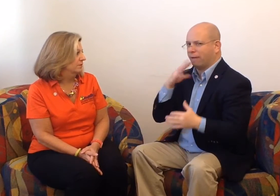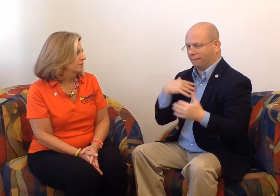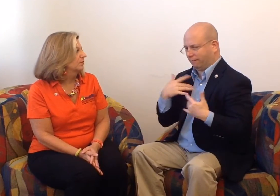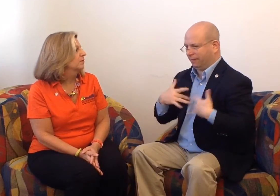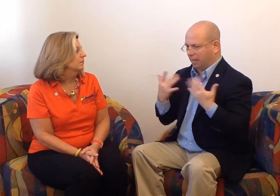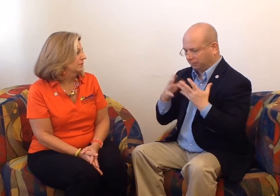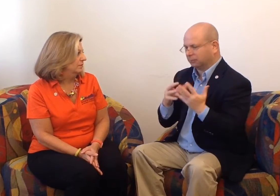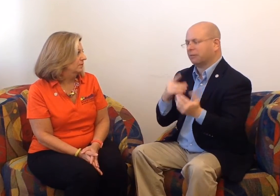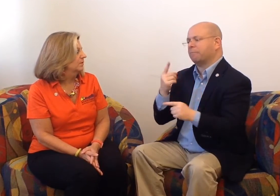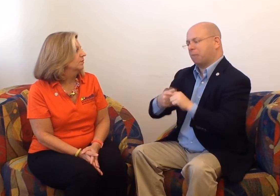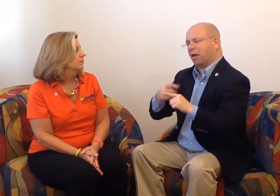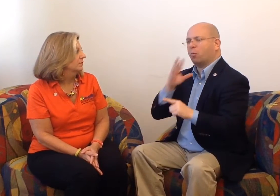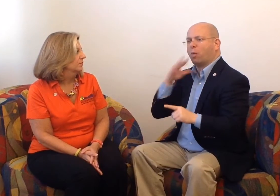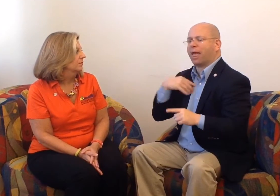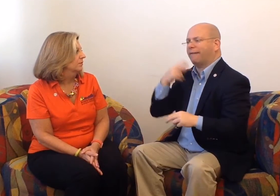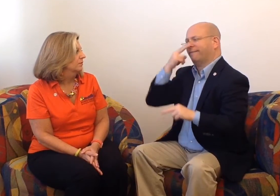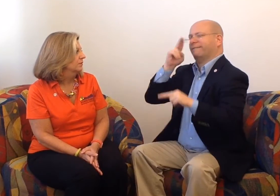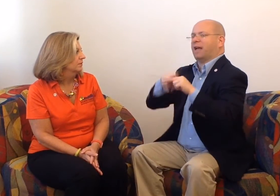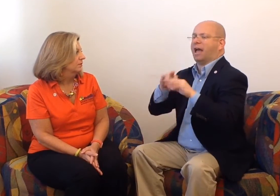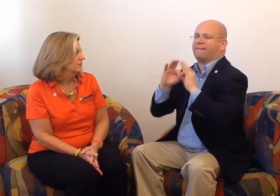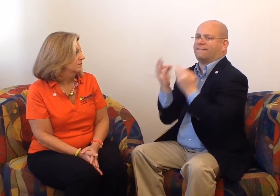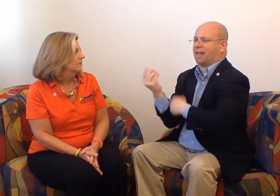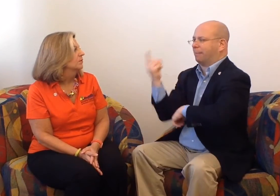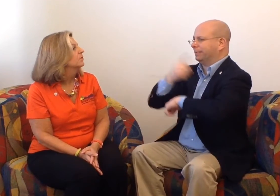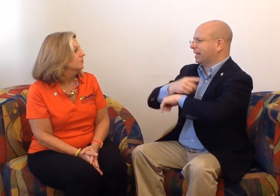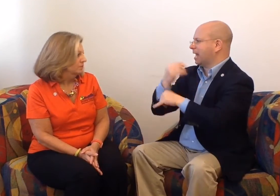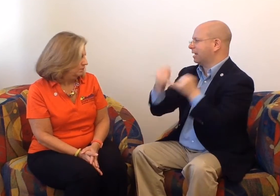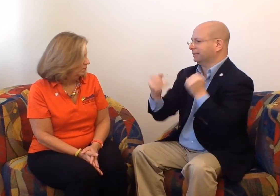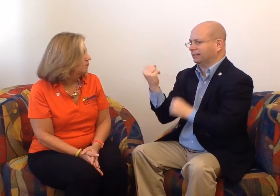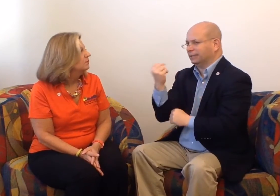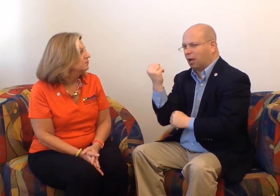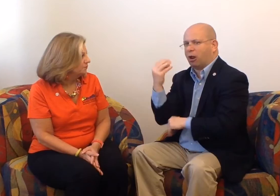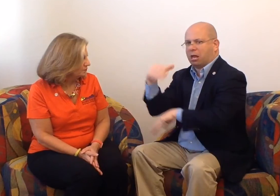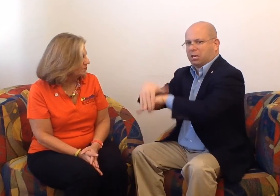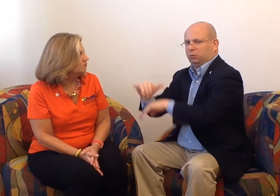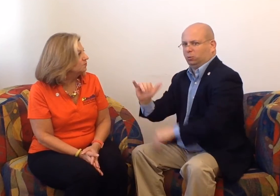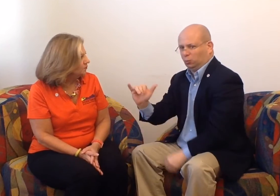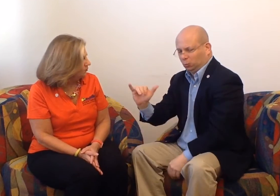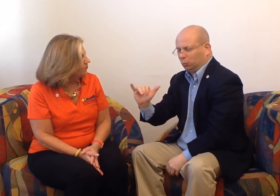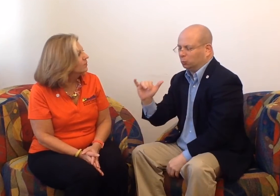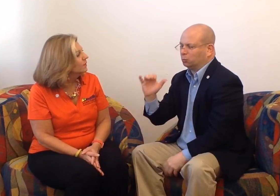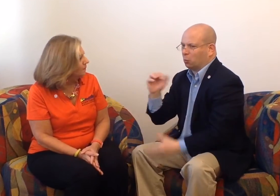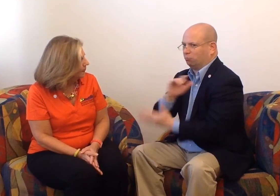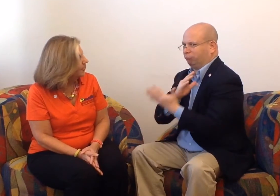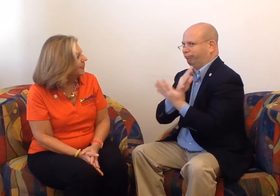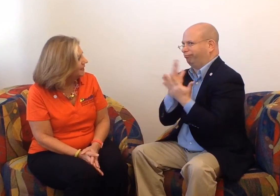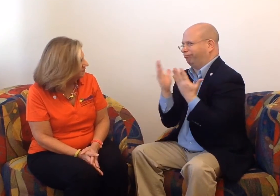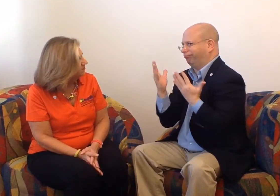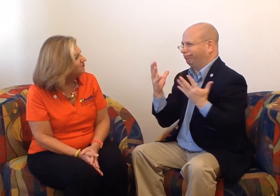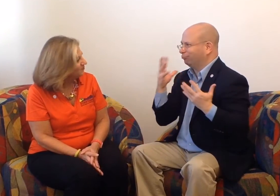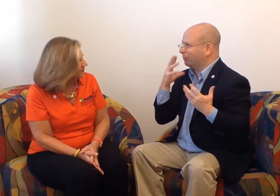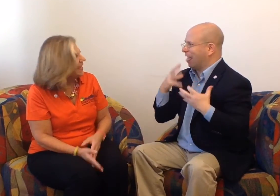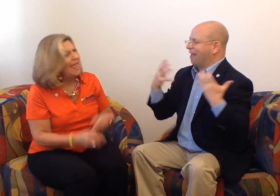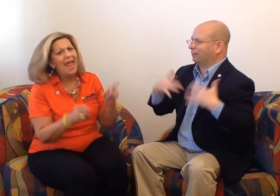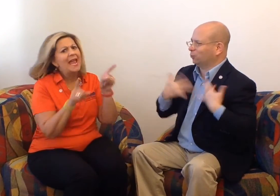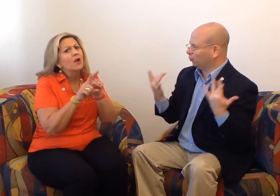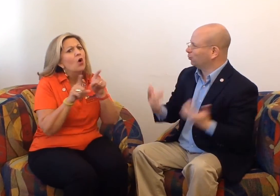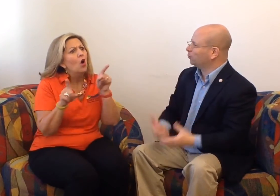an intellectual competition. On the fourth evening, the Youth Ambassador Program will have an event and there will be a Family Fun Day on